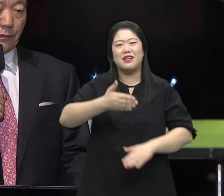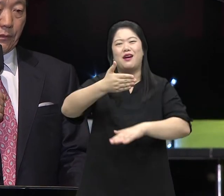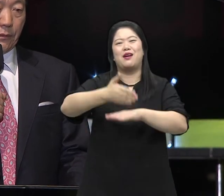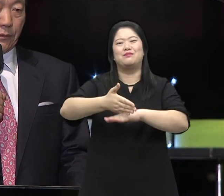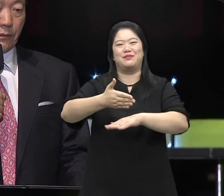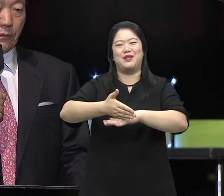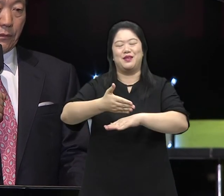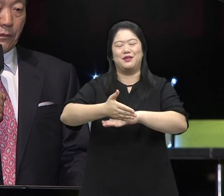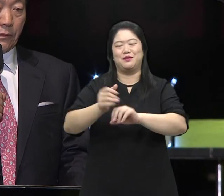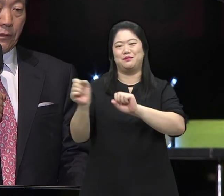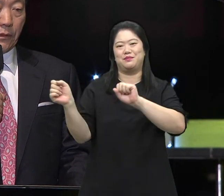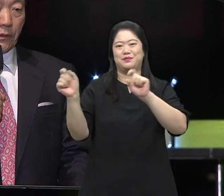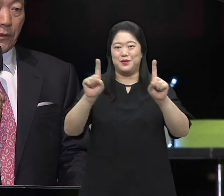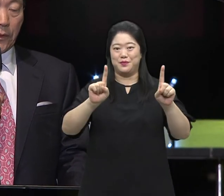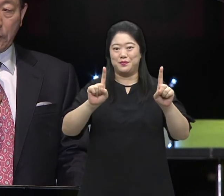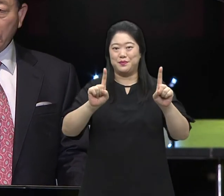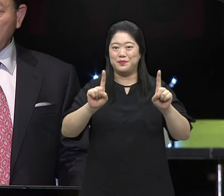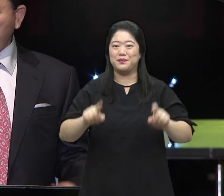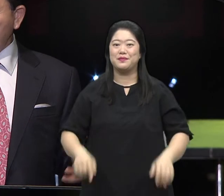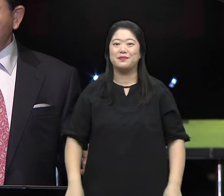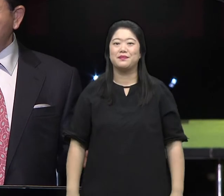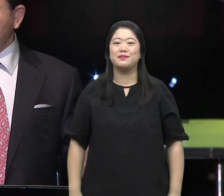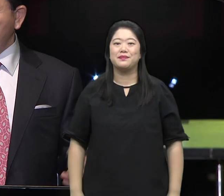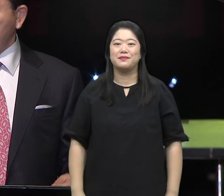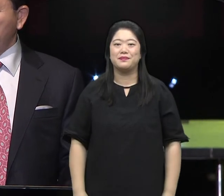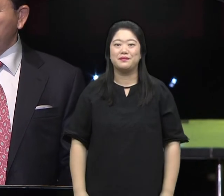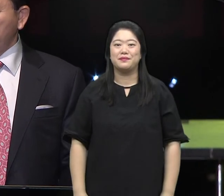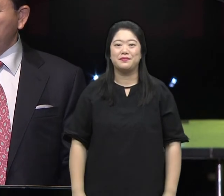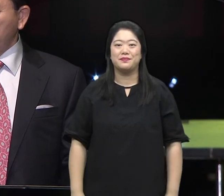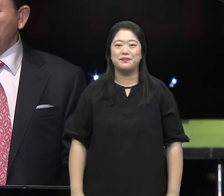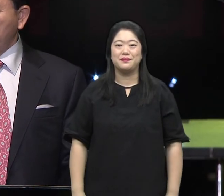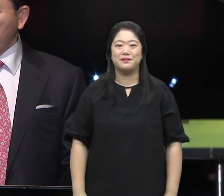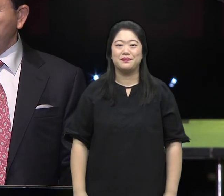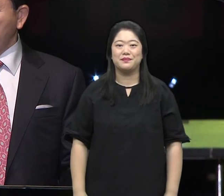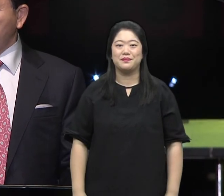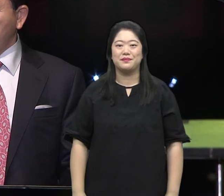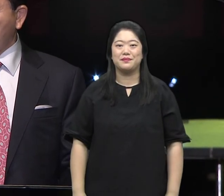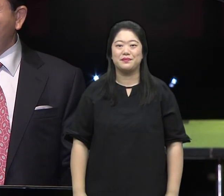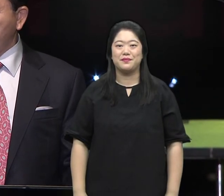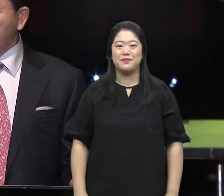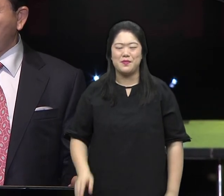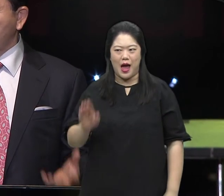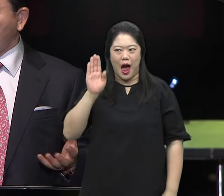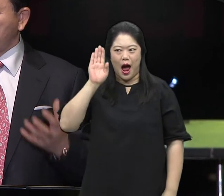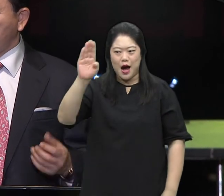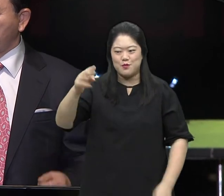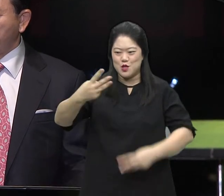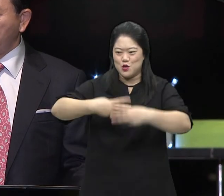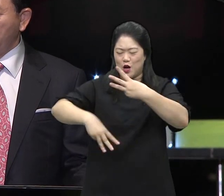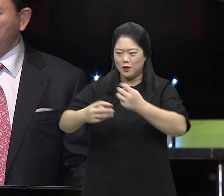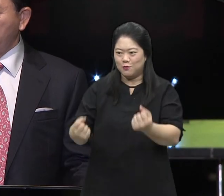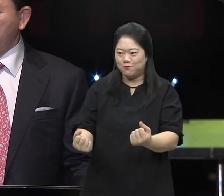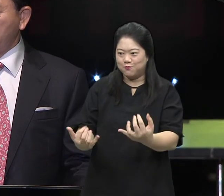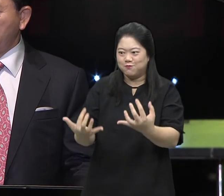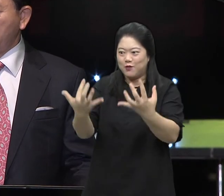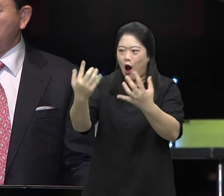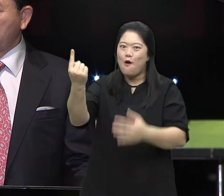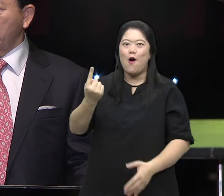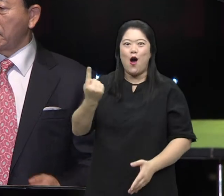thankful. The moment I see that, I'm so grateful. will